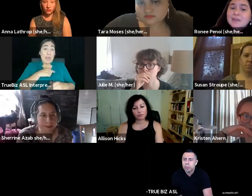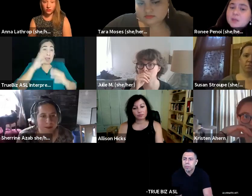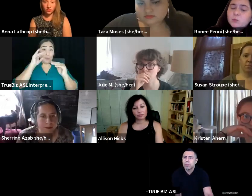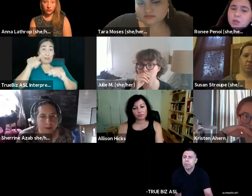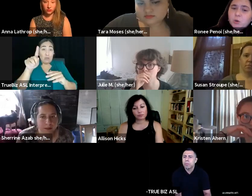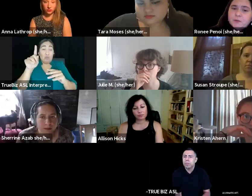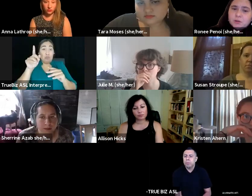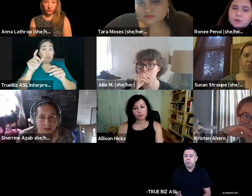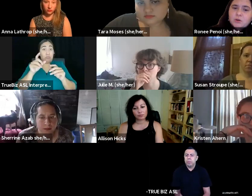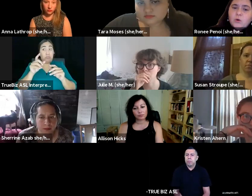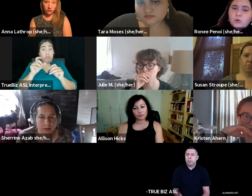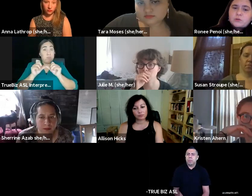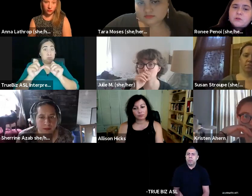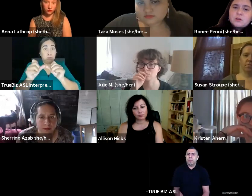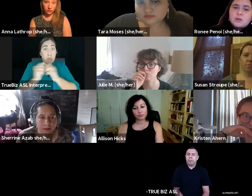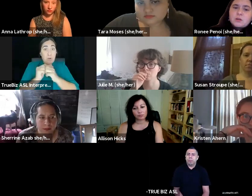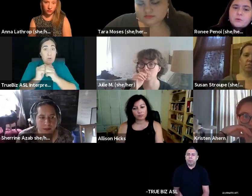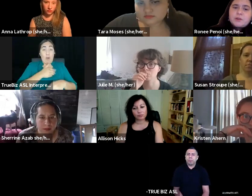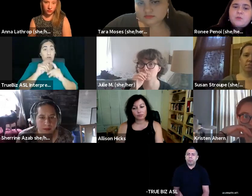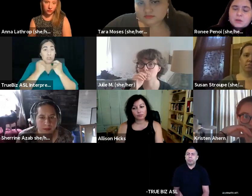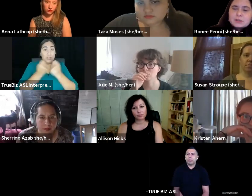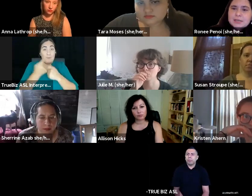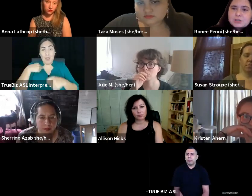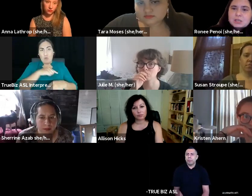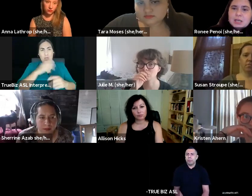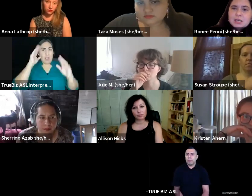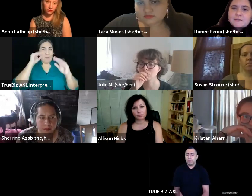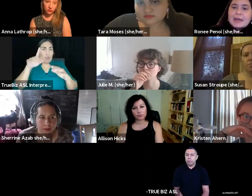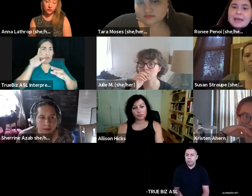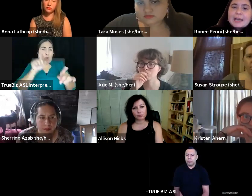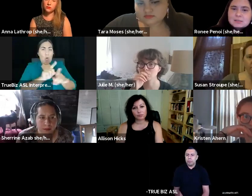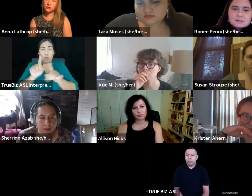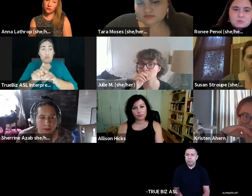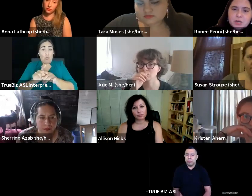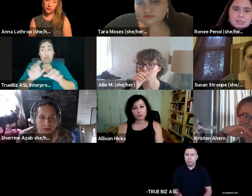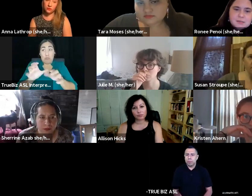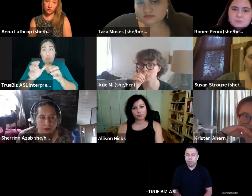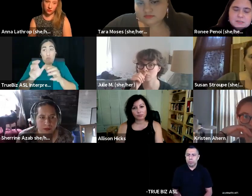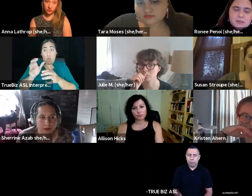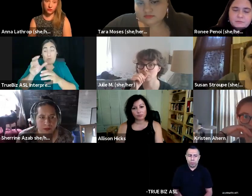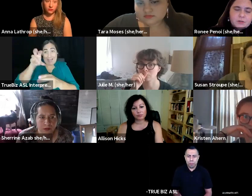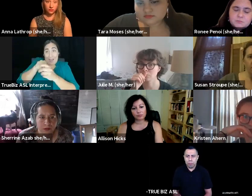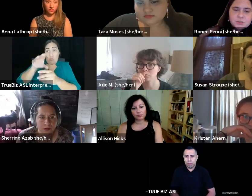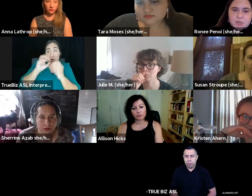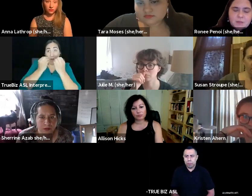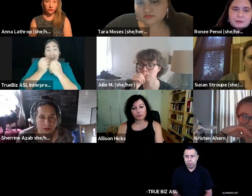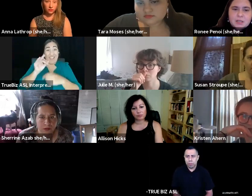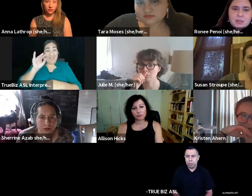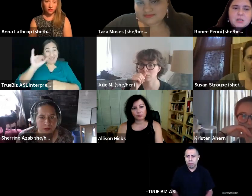that we hope that you're going to hold within your organization. And if that is creating some discomfort, we should talk about it. And